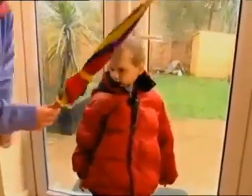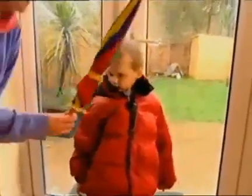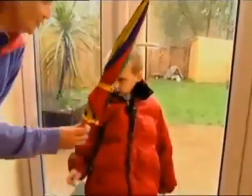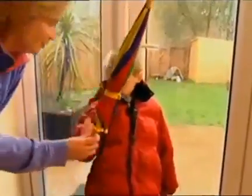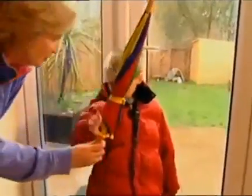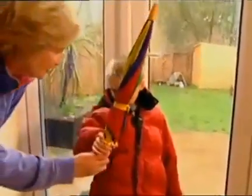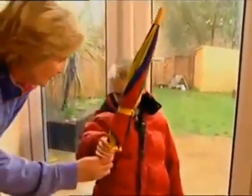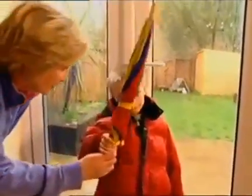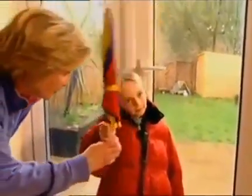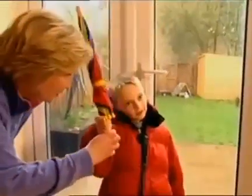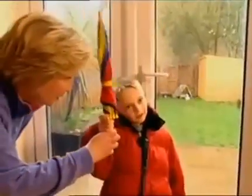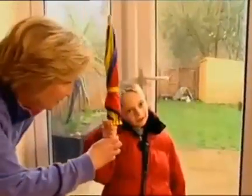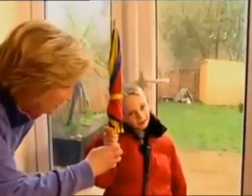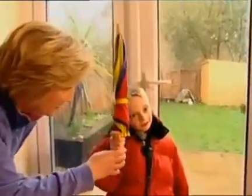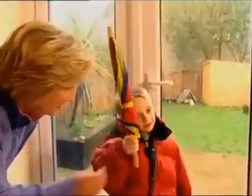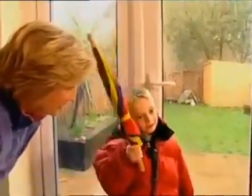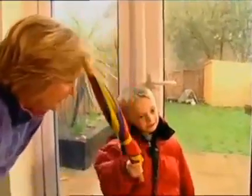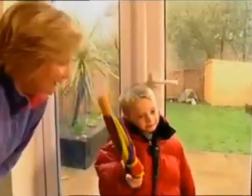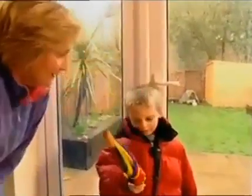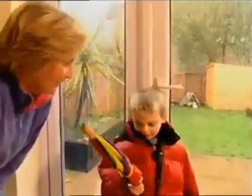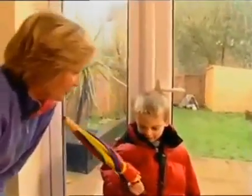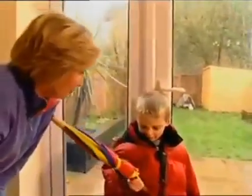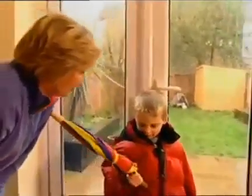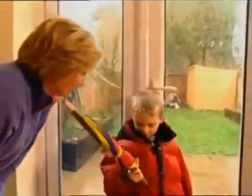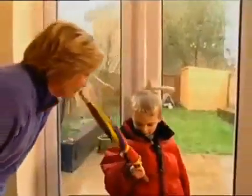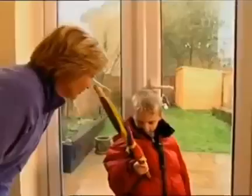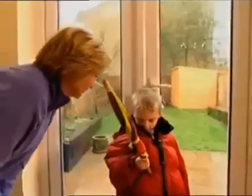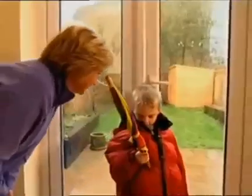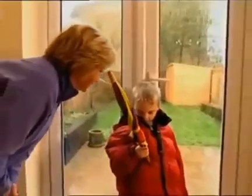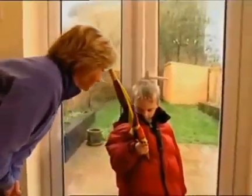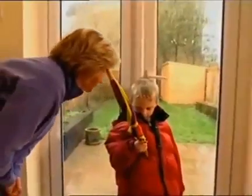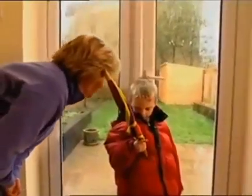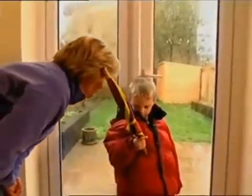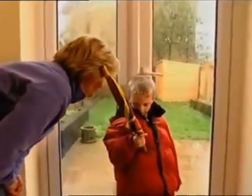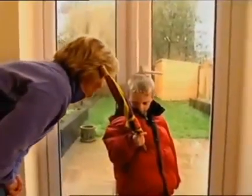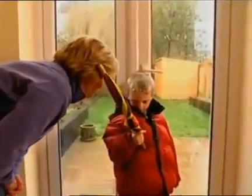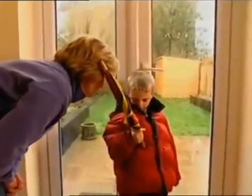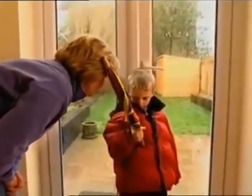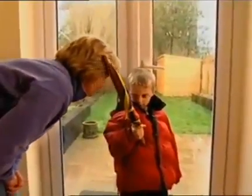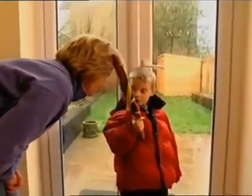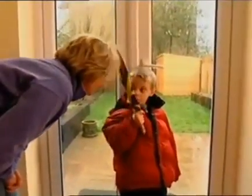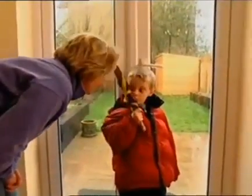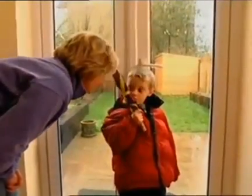umbrella, George? And an umbrella. Now, what shall we do? Do you want to go out into the garden? Mm-hmm.